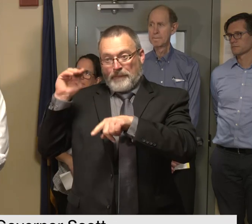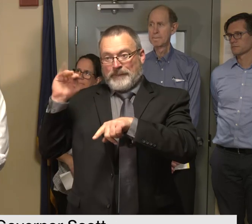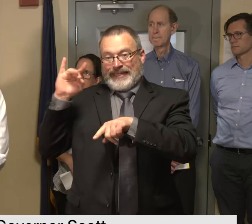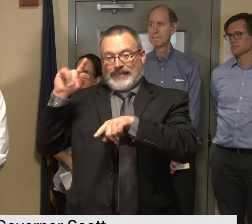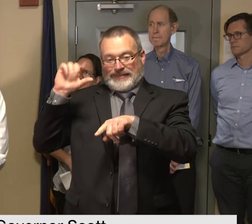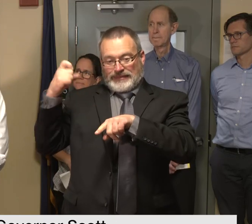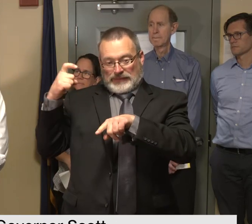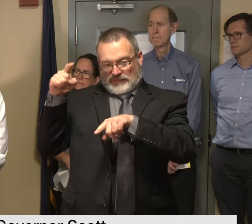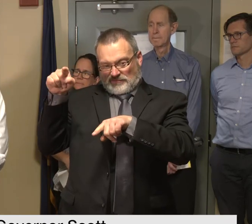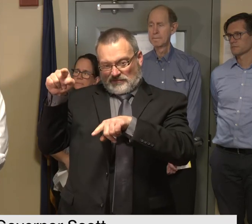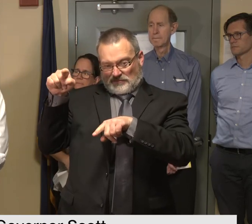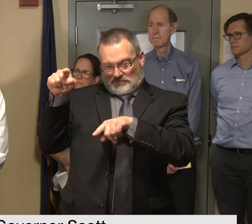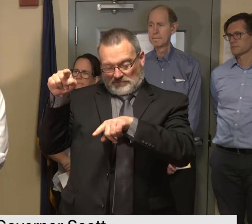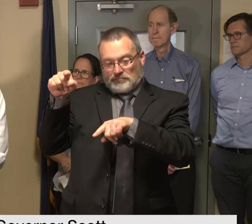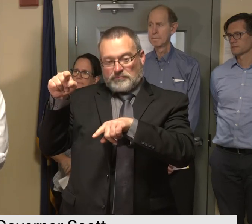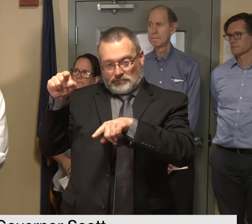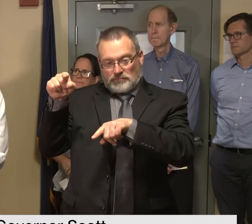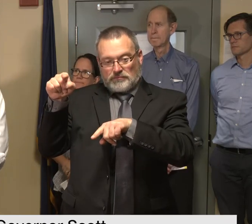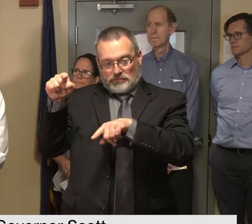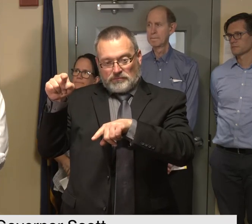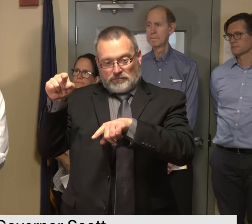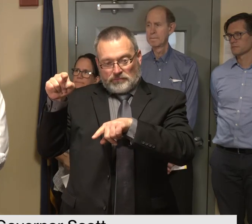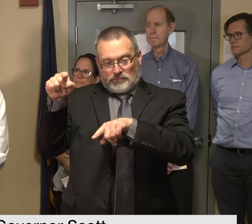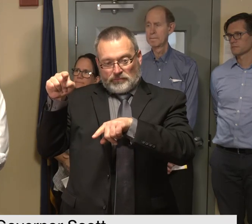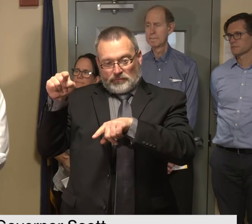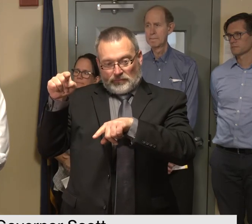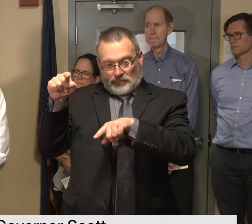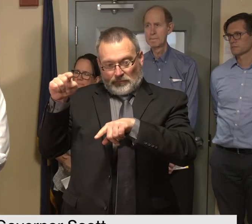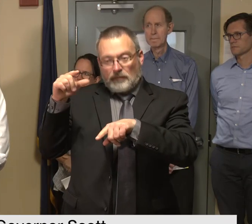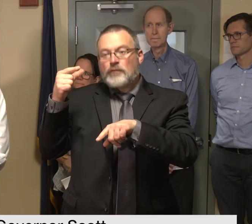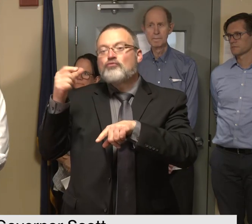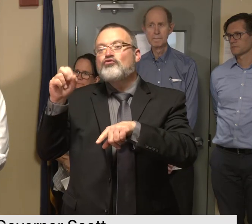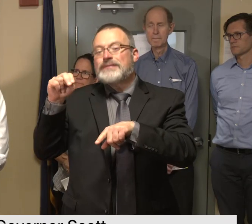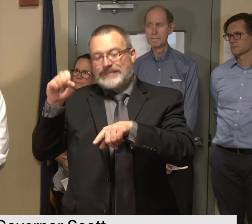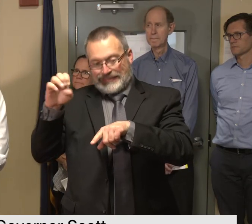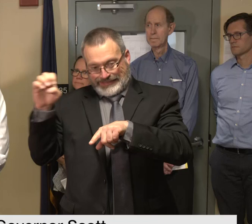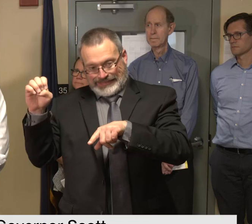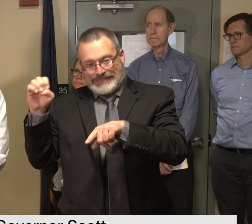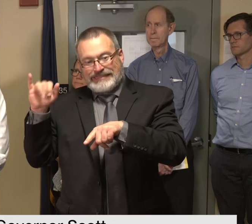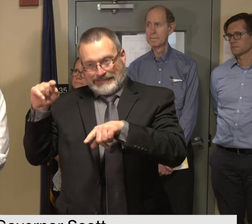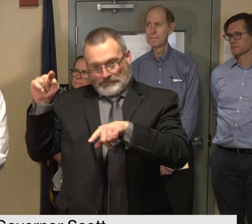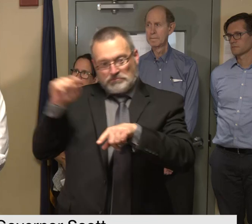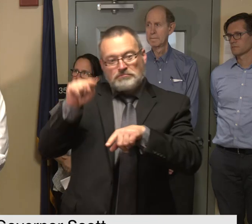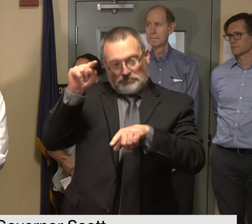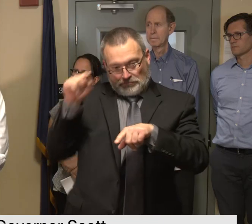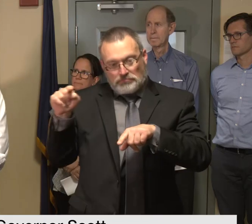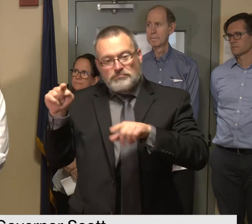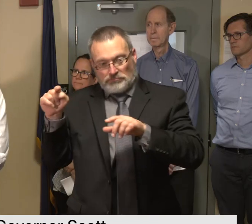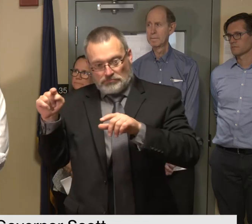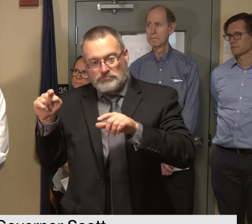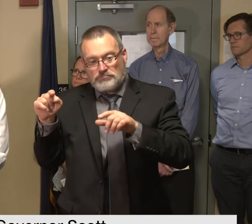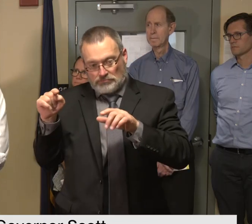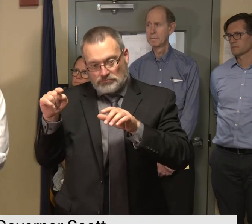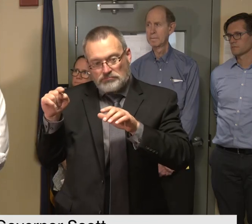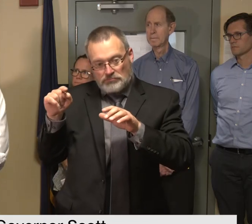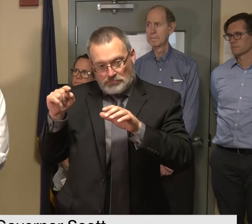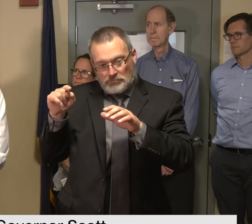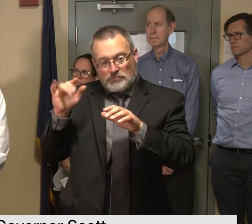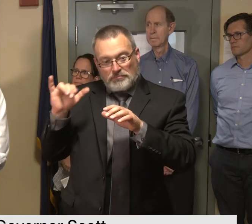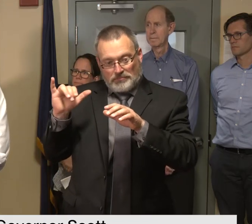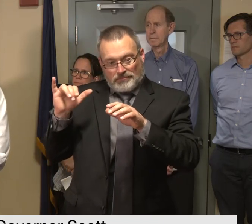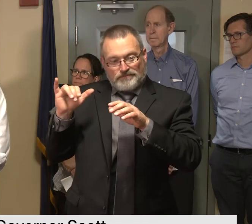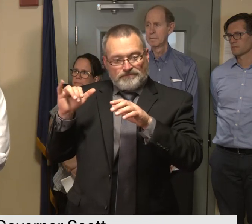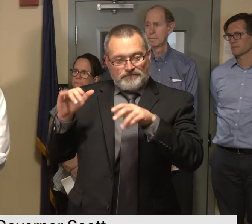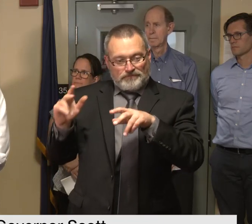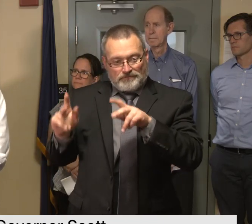a genesee and wyoming railroad it is the line for the amtrak vermonter as well as freight there are